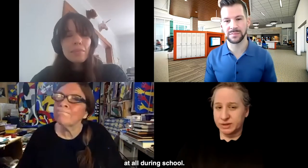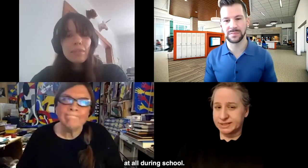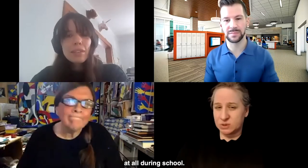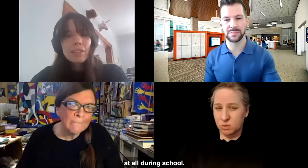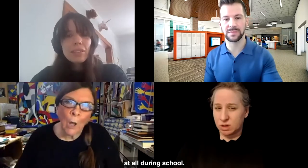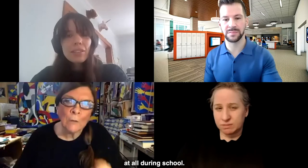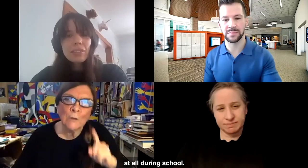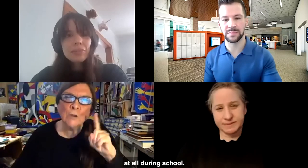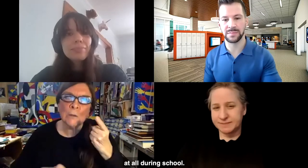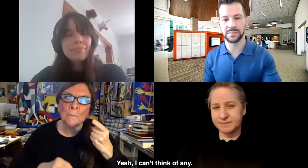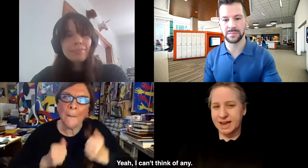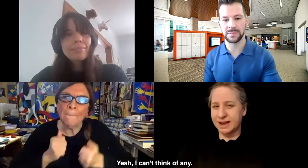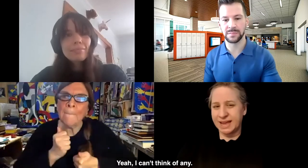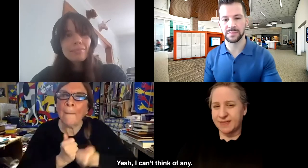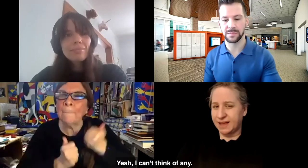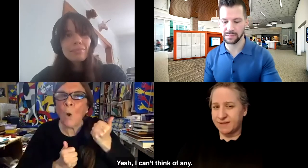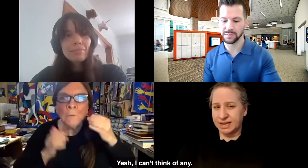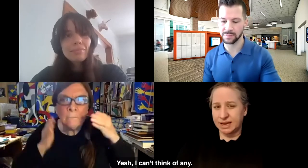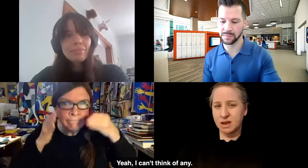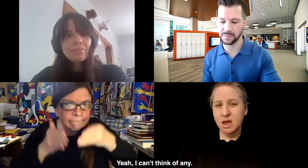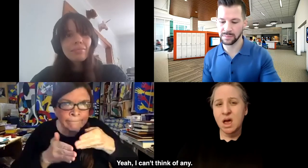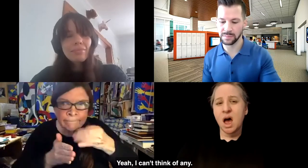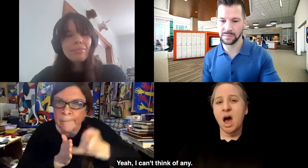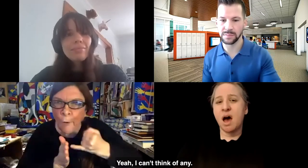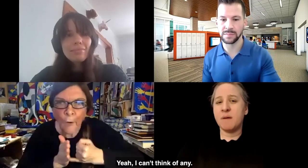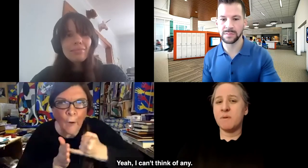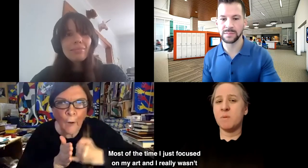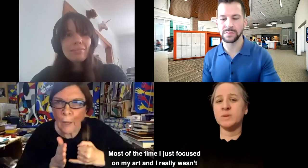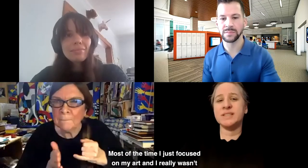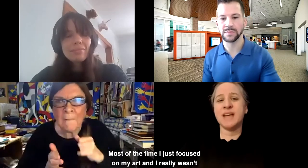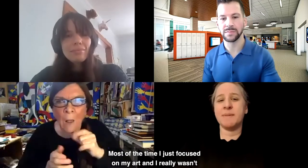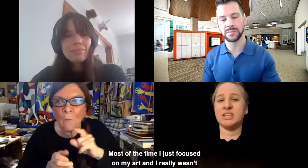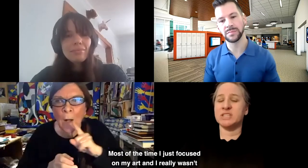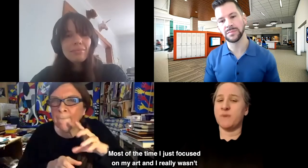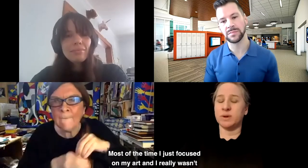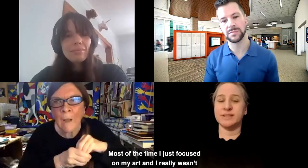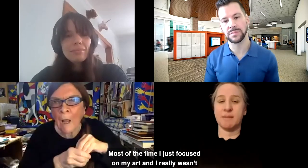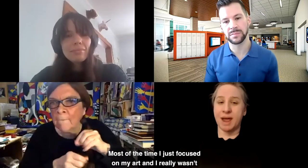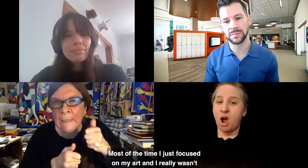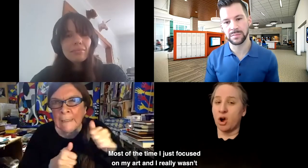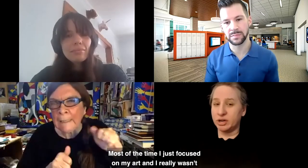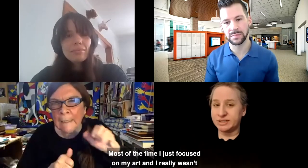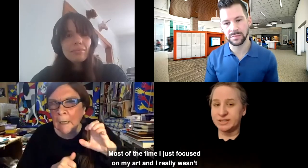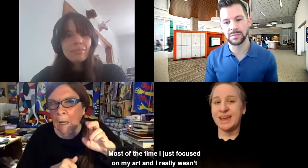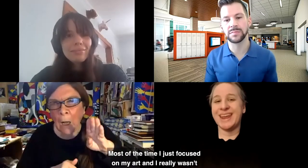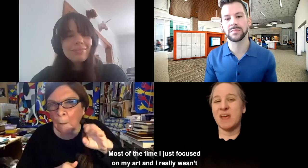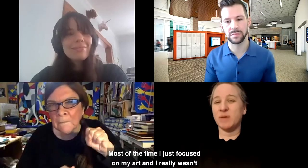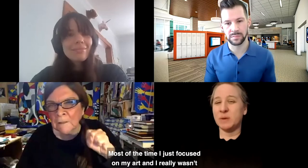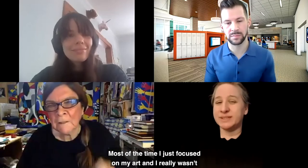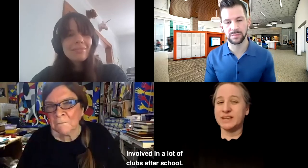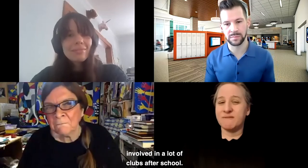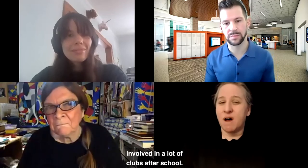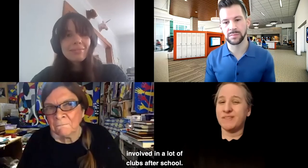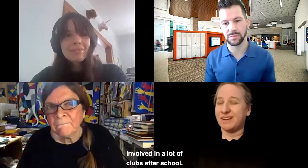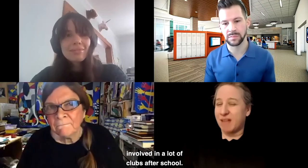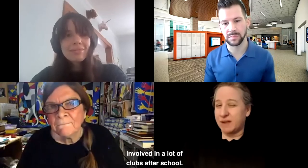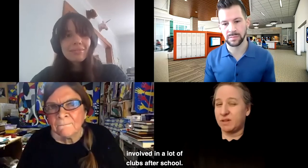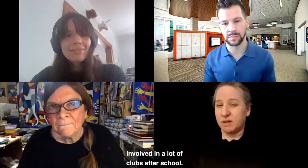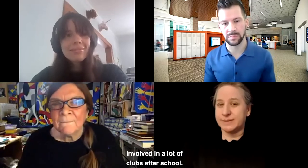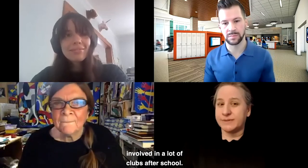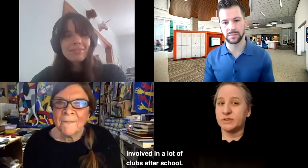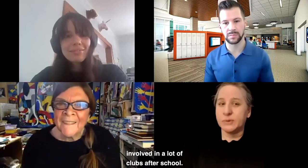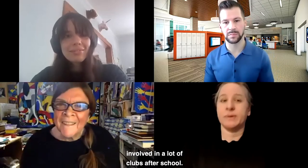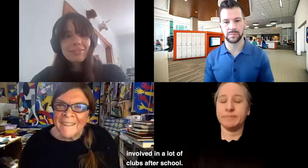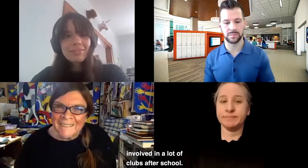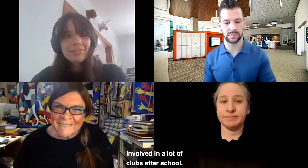at all during school. Yeah, I can't think of any. Most of the time I just focused on my art and I really wasn't involved in a lot of